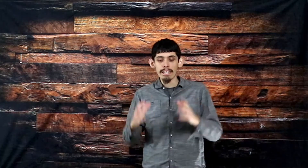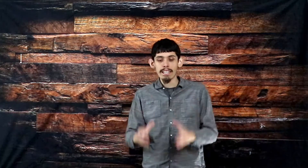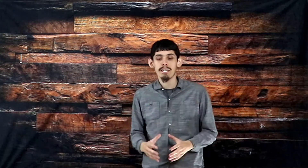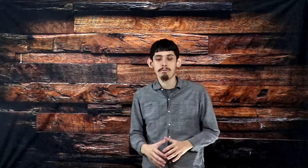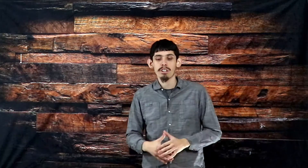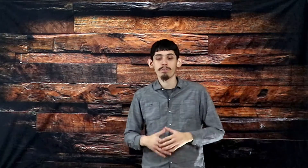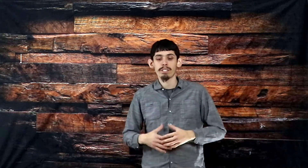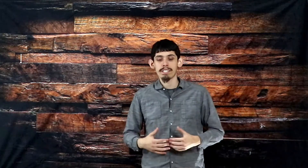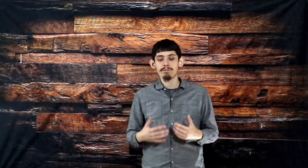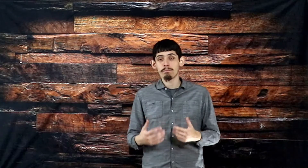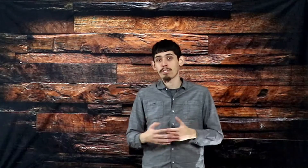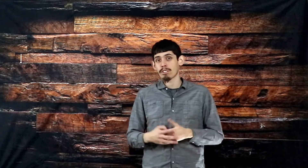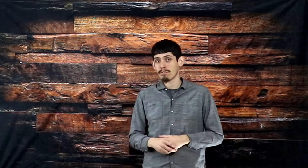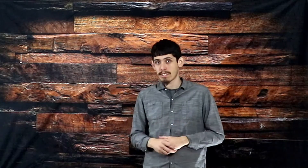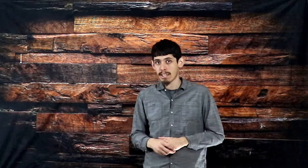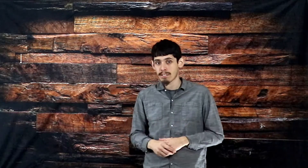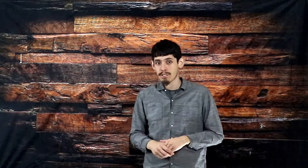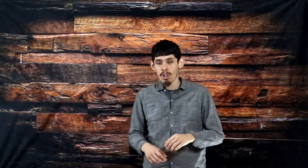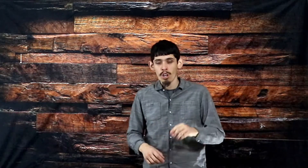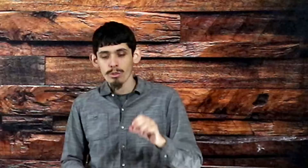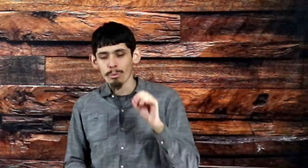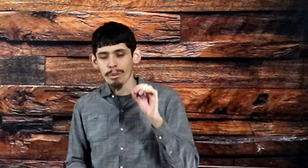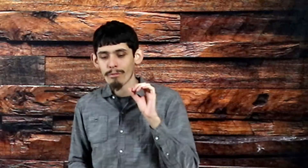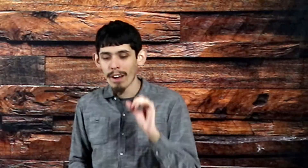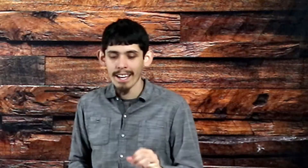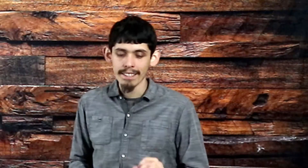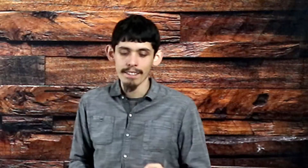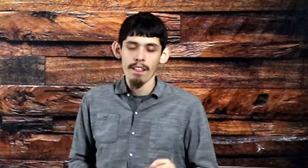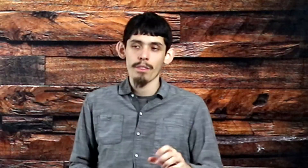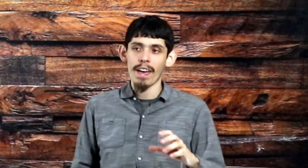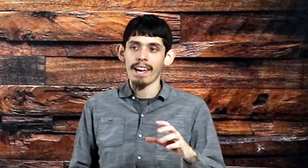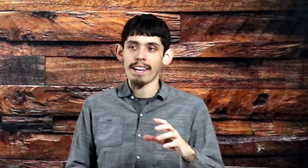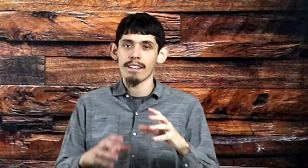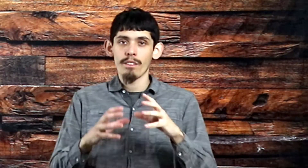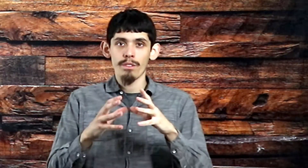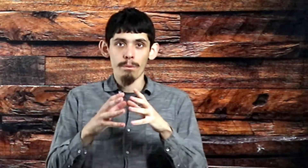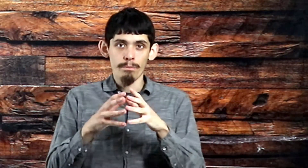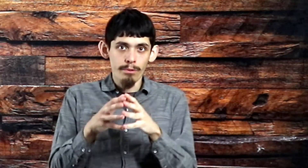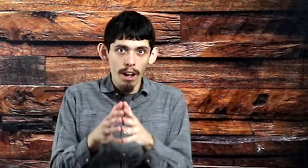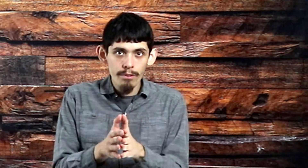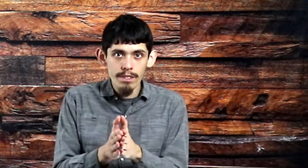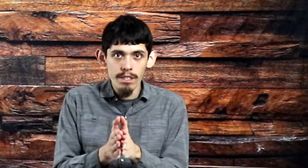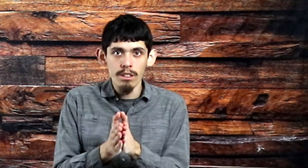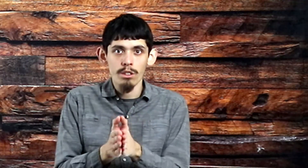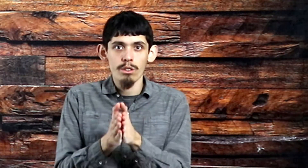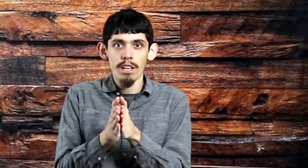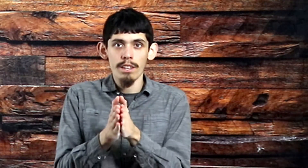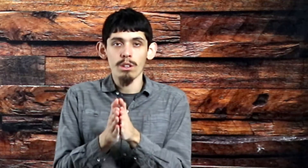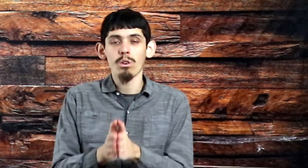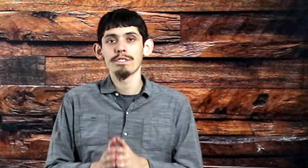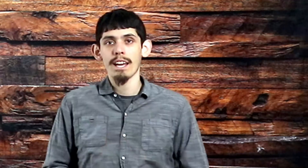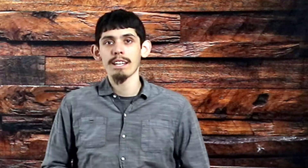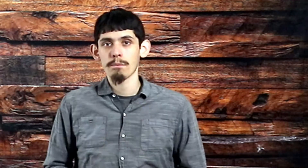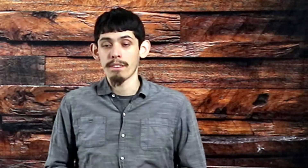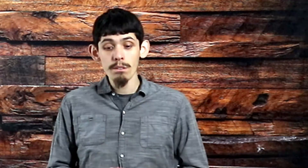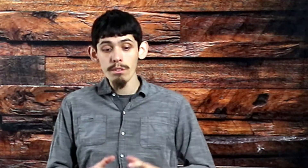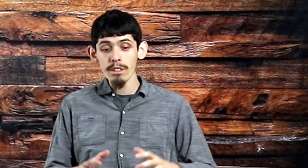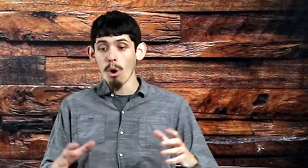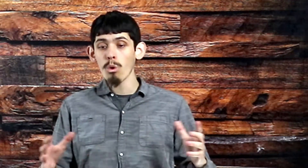Him shall receive remission of sins. So we find that the prophets in the Old Testament, these were the only